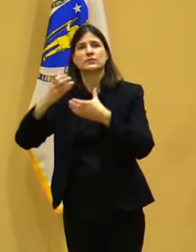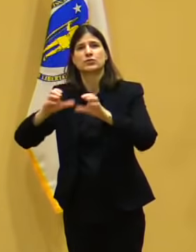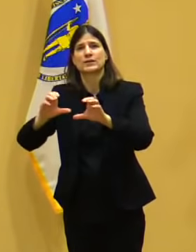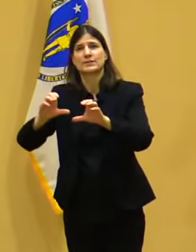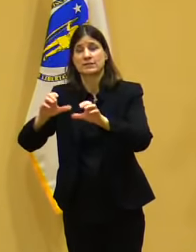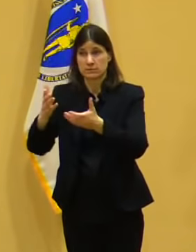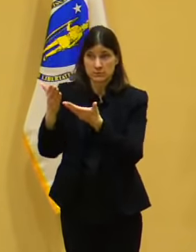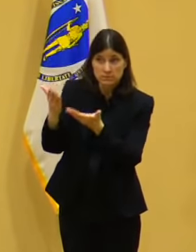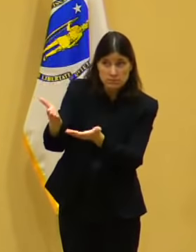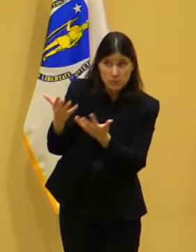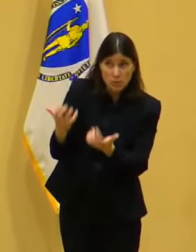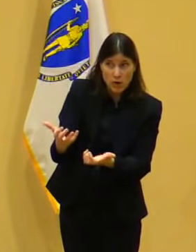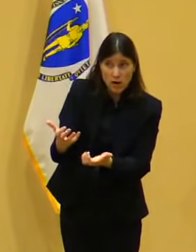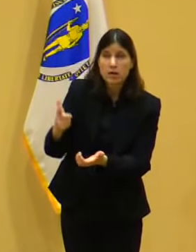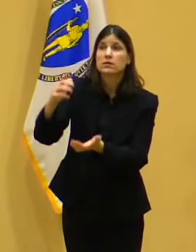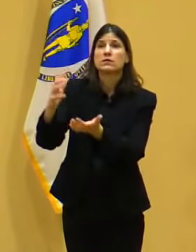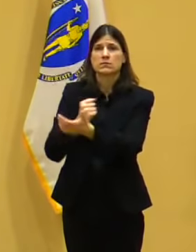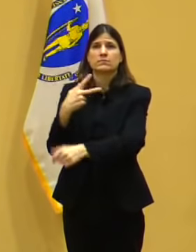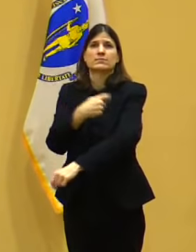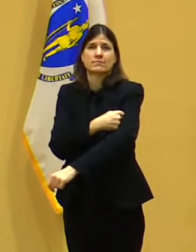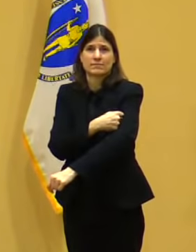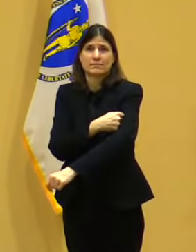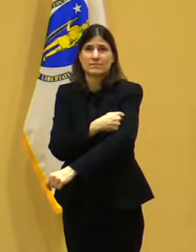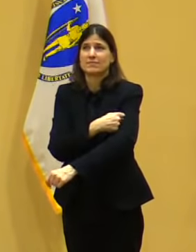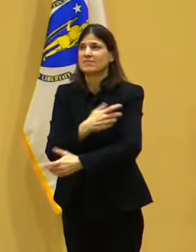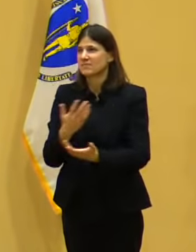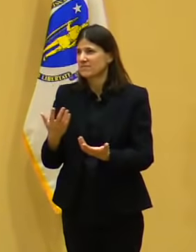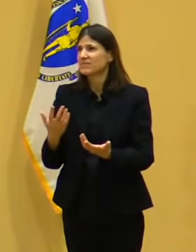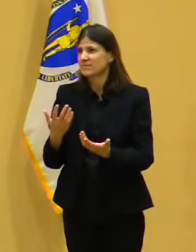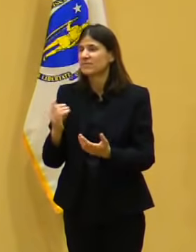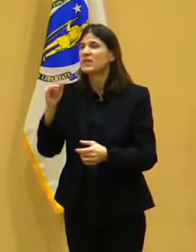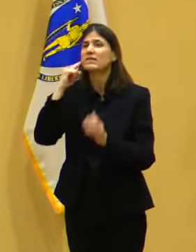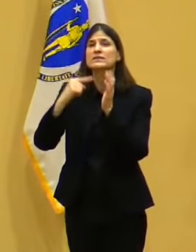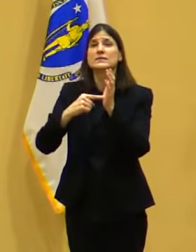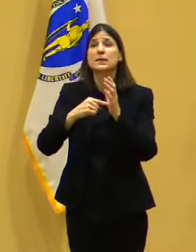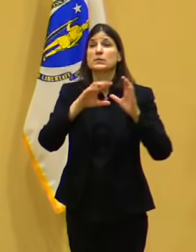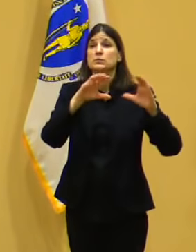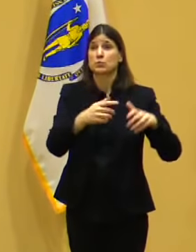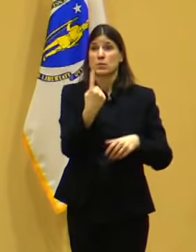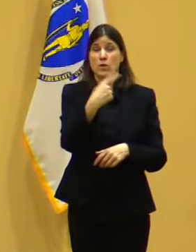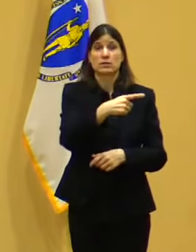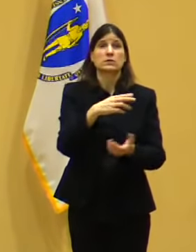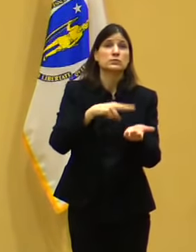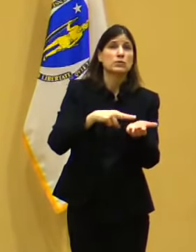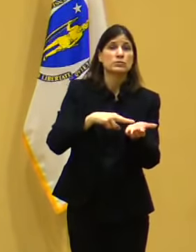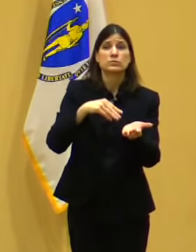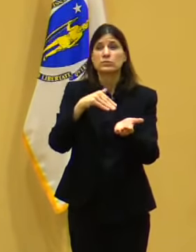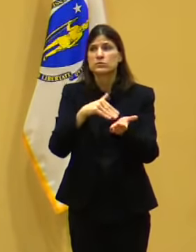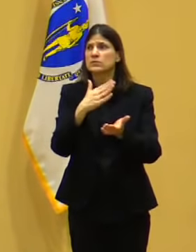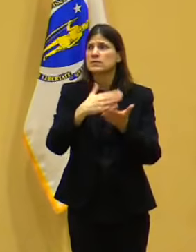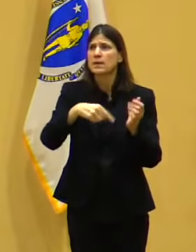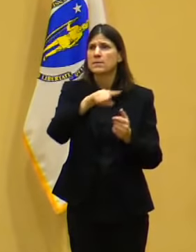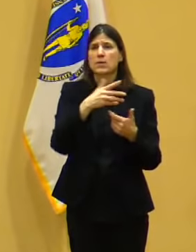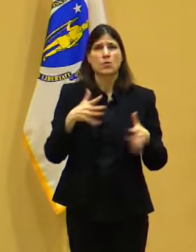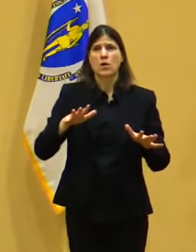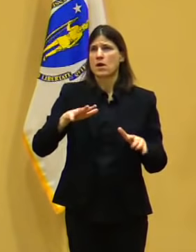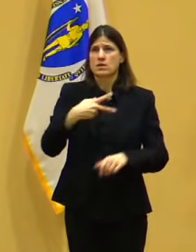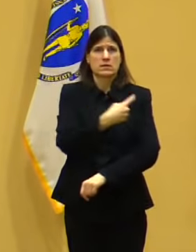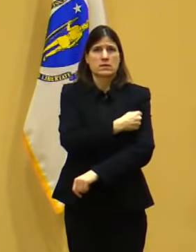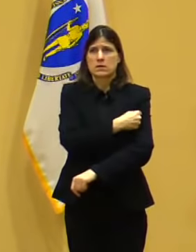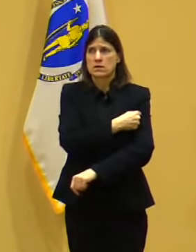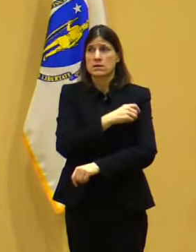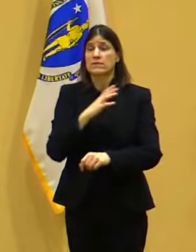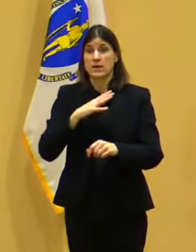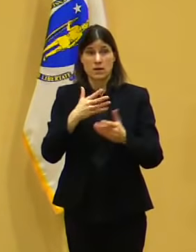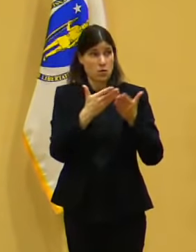trip through will say, you know what? You know, a bunch of my friends here did get vaccinated. They got both doses. They